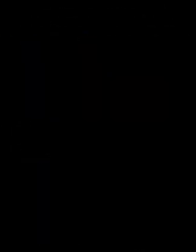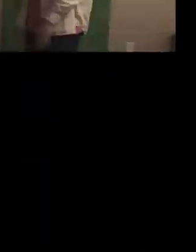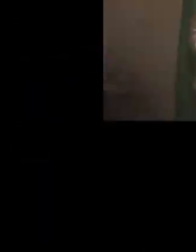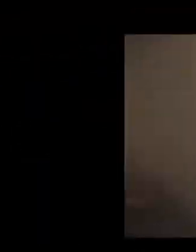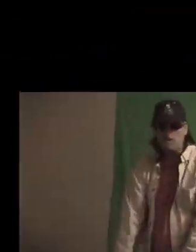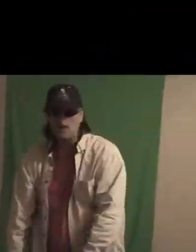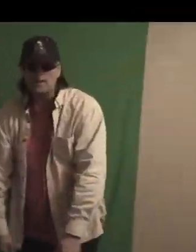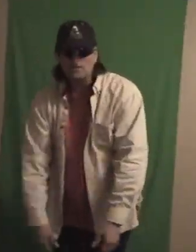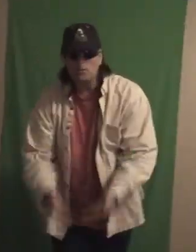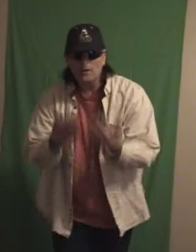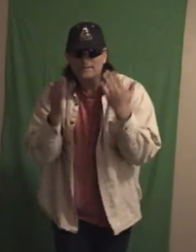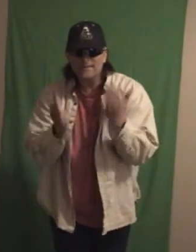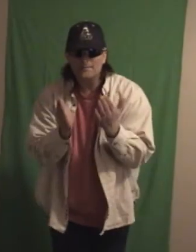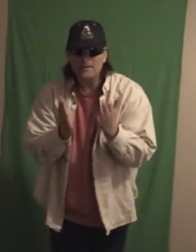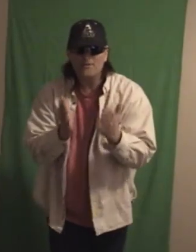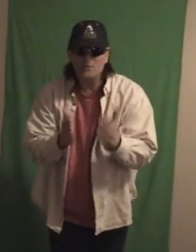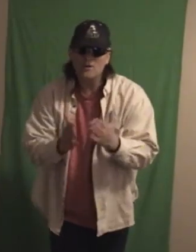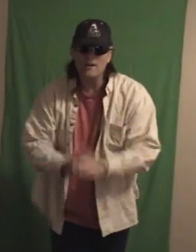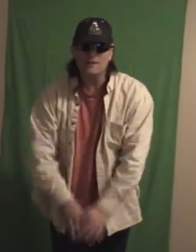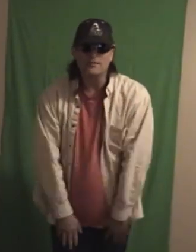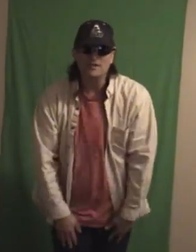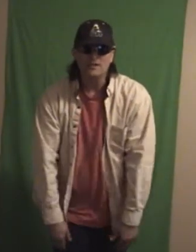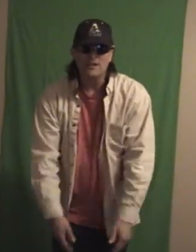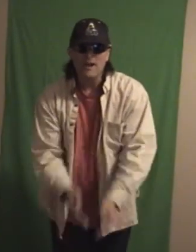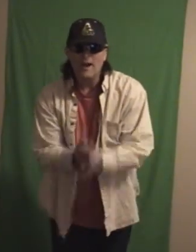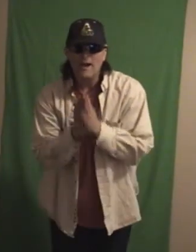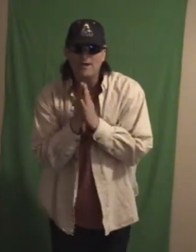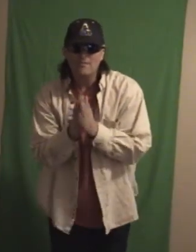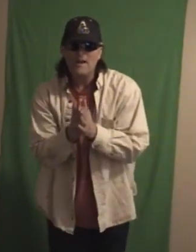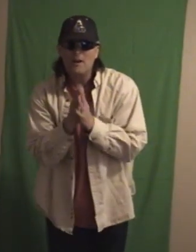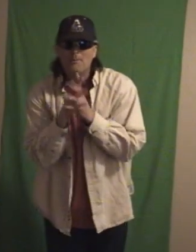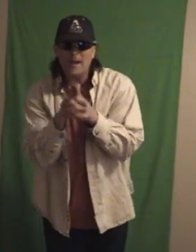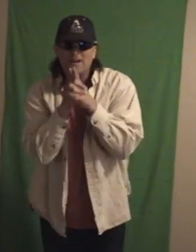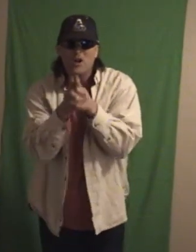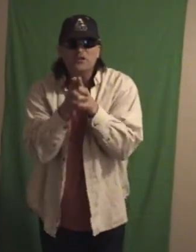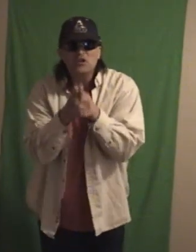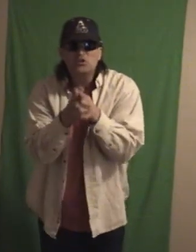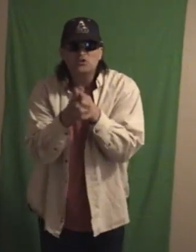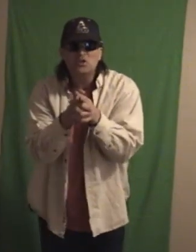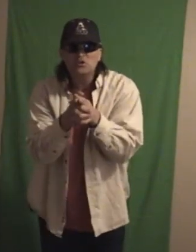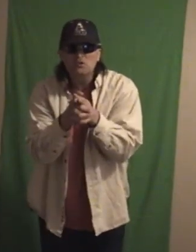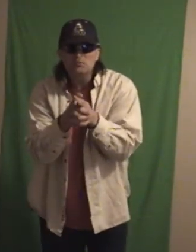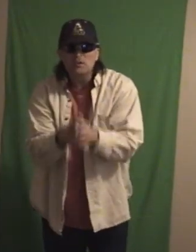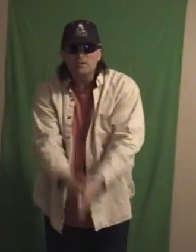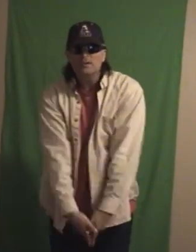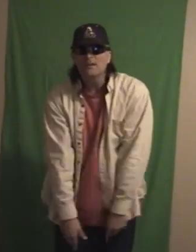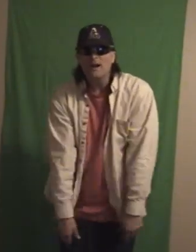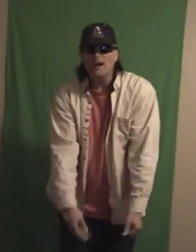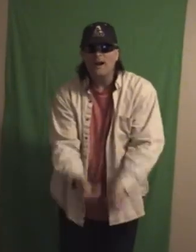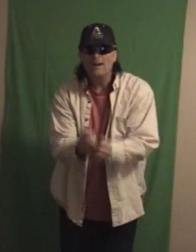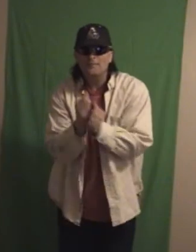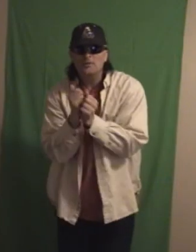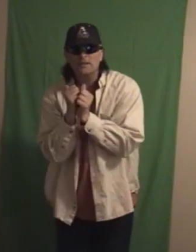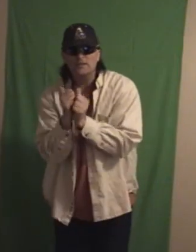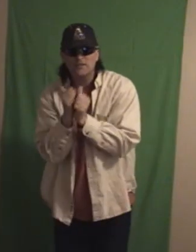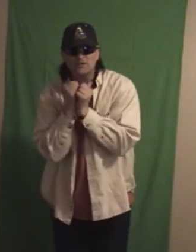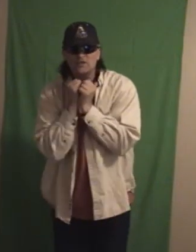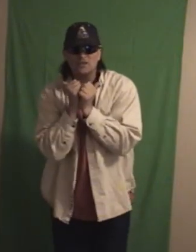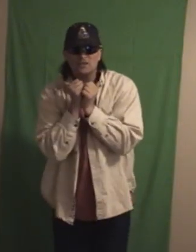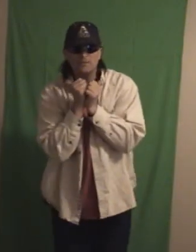all right so what's up everyone I am now back on YouTube I am gonna get this is just a